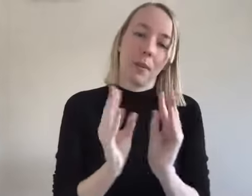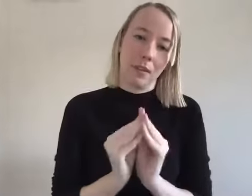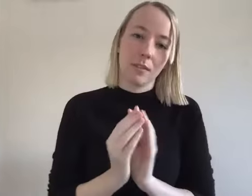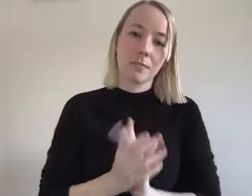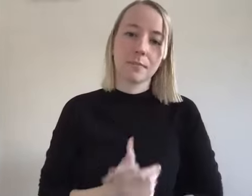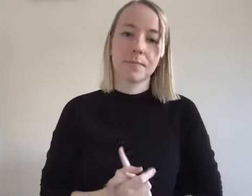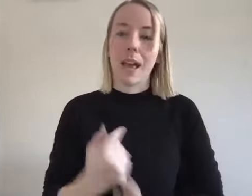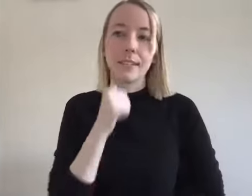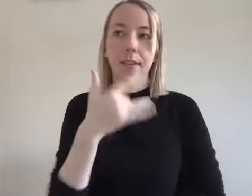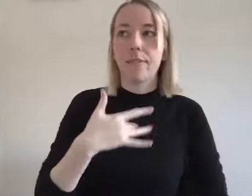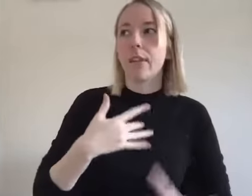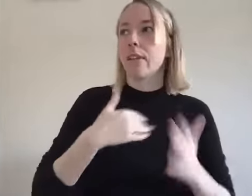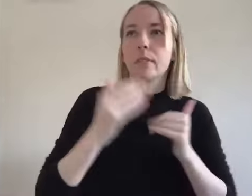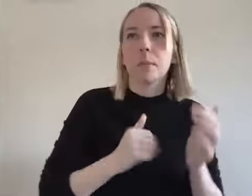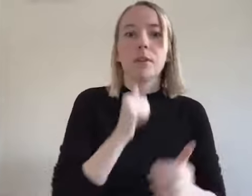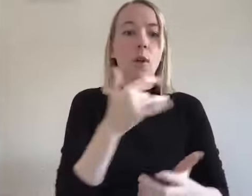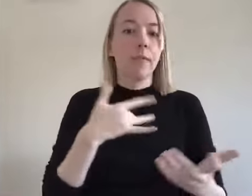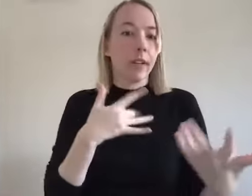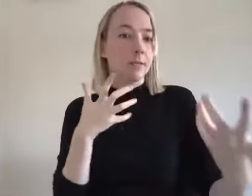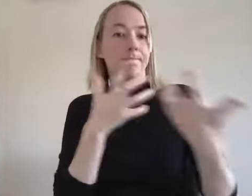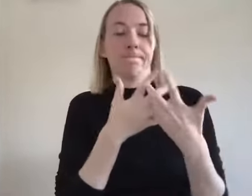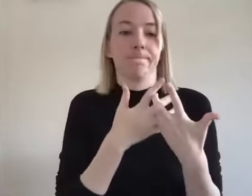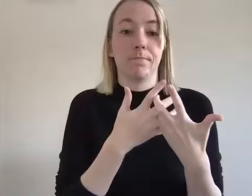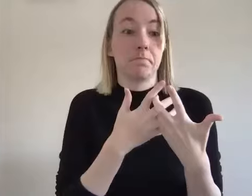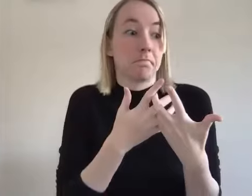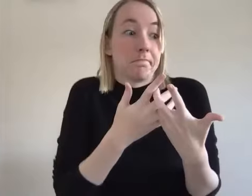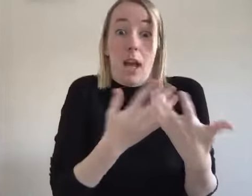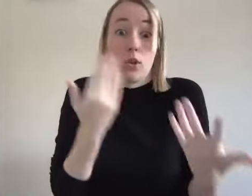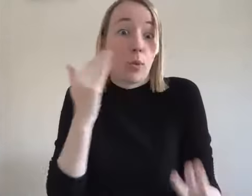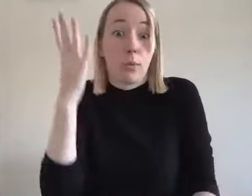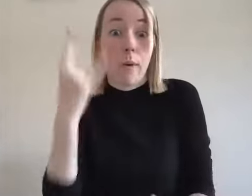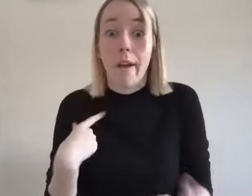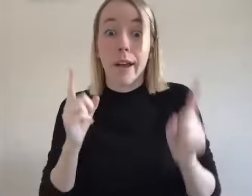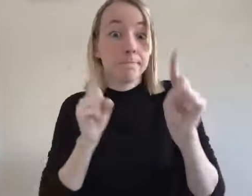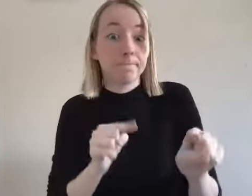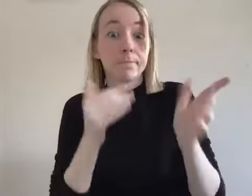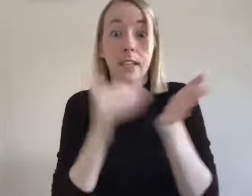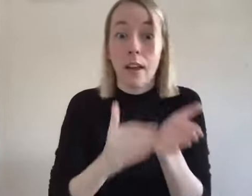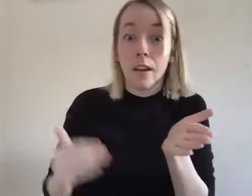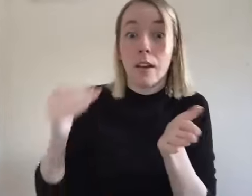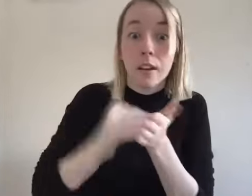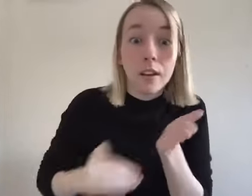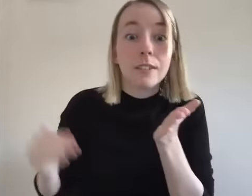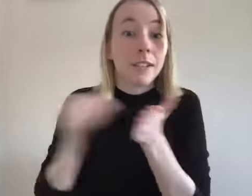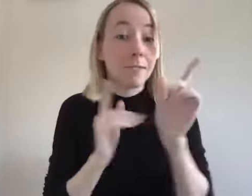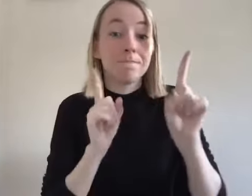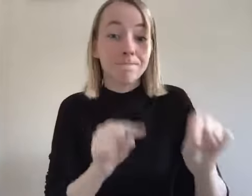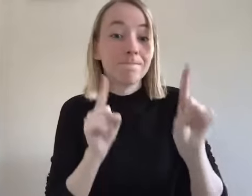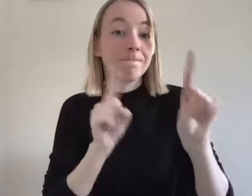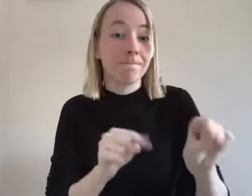is is that even though it uncomfortable and i didn't feel a part of i for some reason kept going and so when people a lot of times i have a lot of